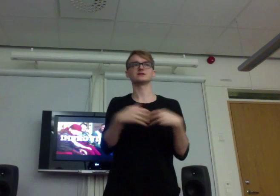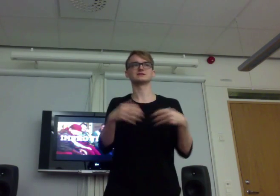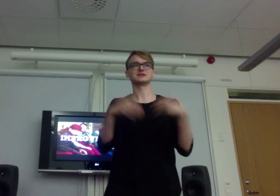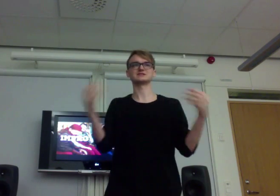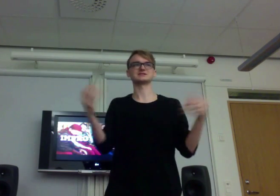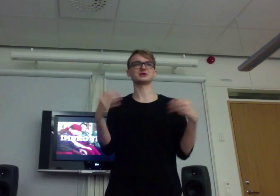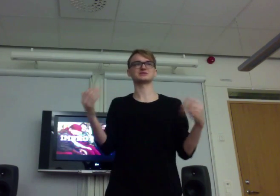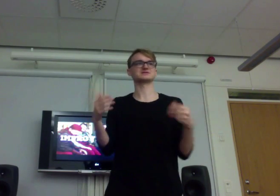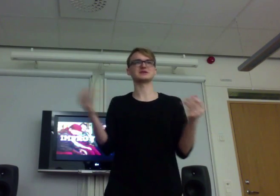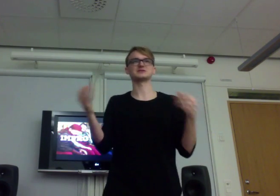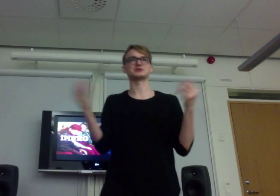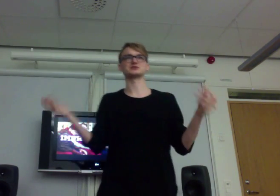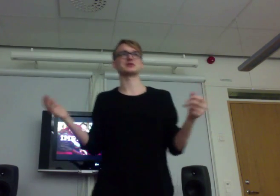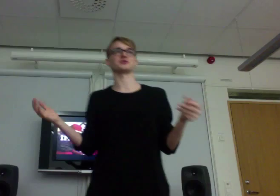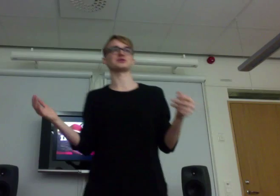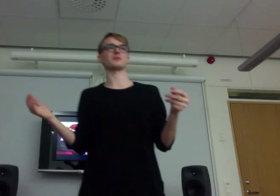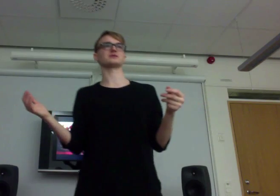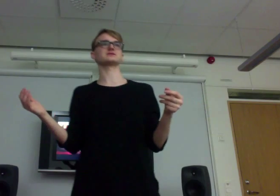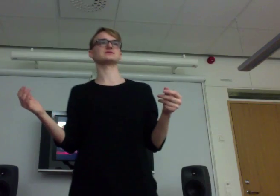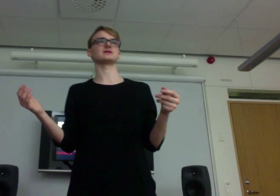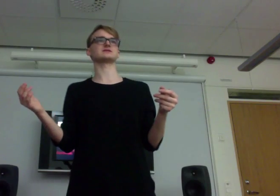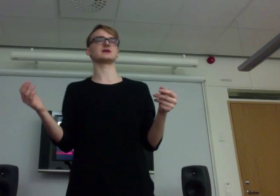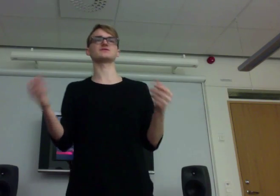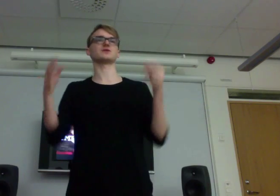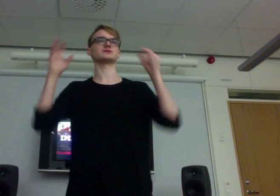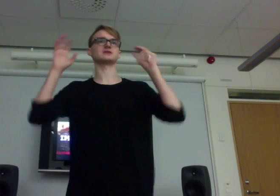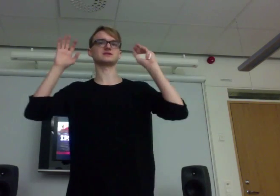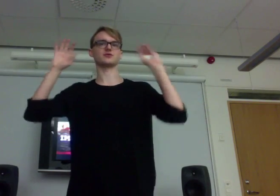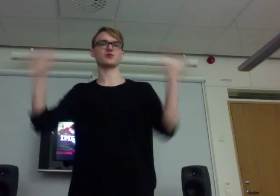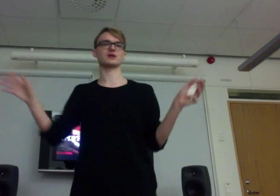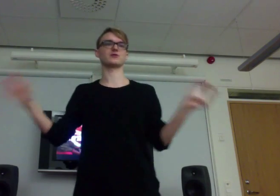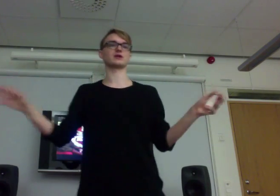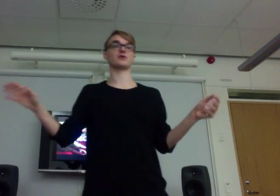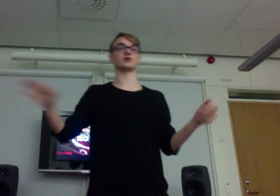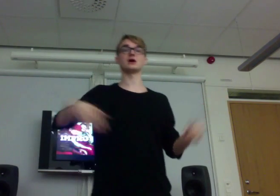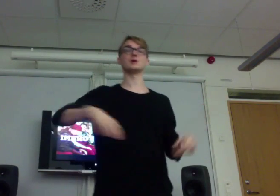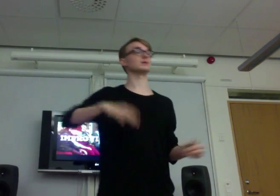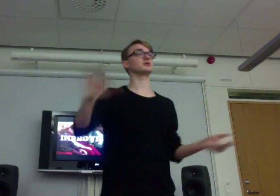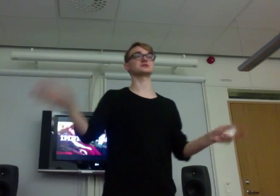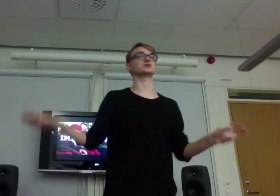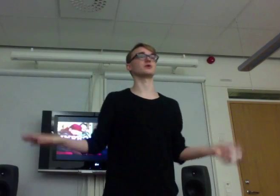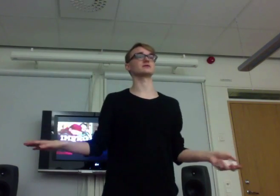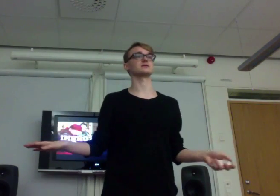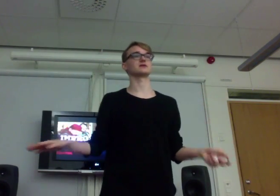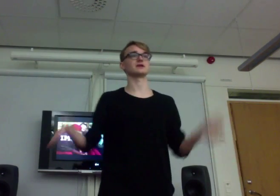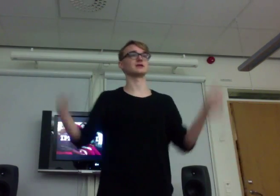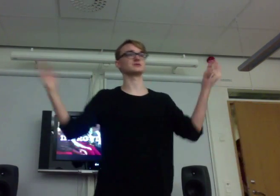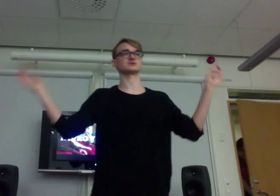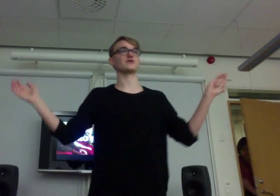That's not, that's not usually what happens. That's, if someone says something really, really wrong, people just ignore it. And then it was fine.